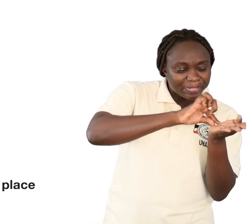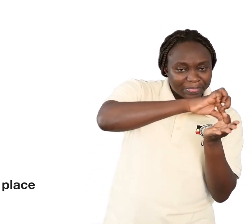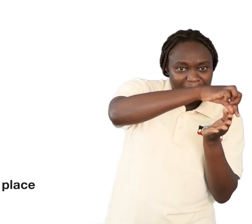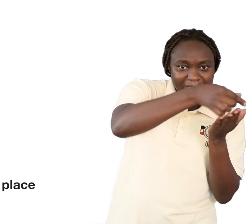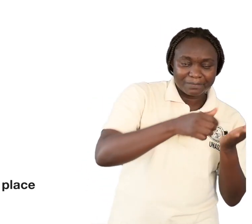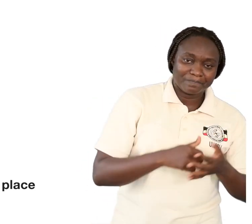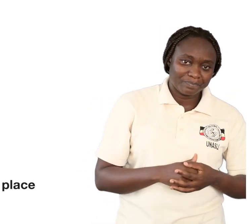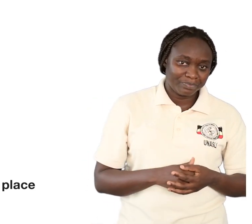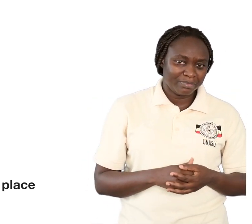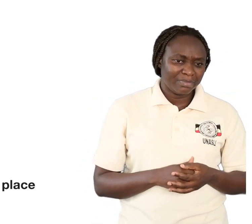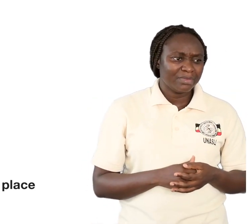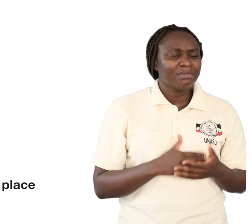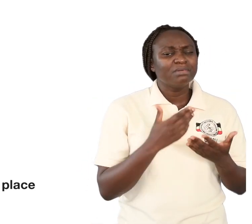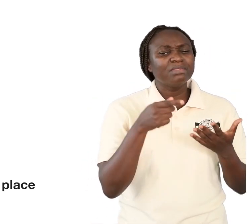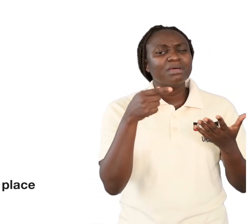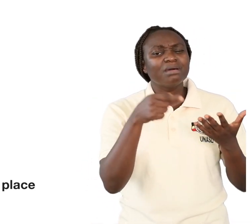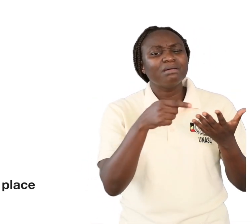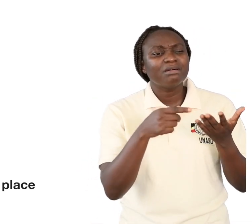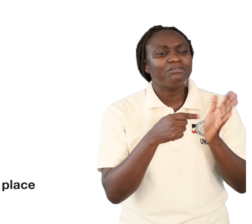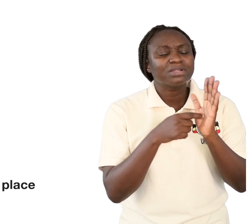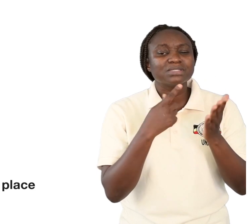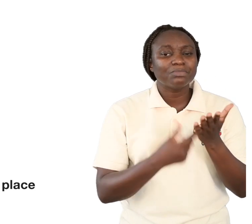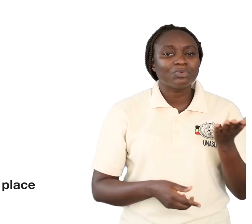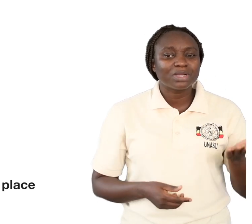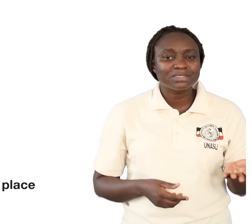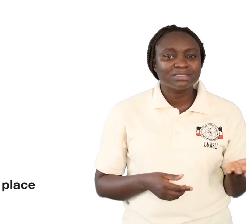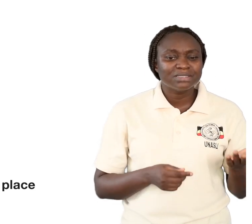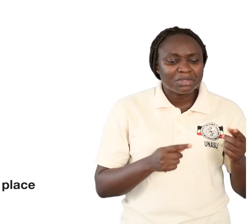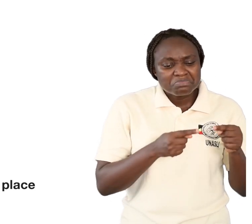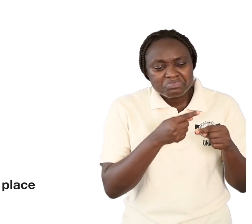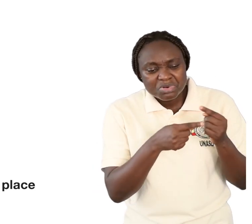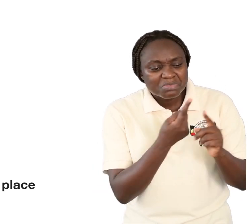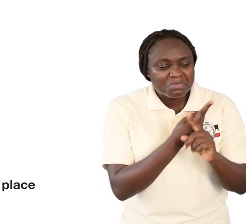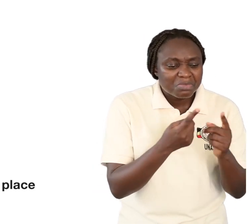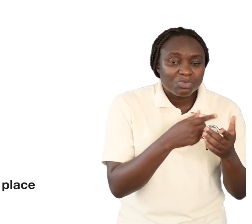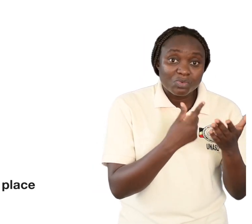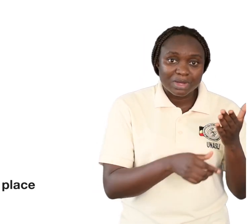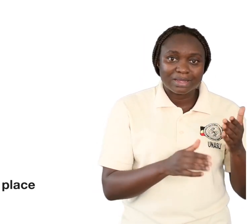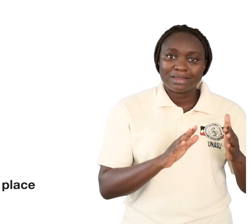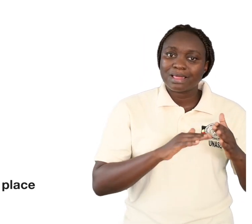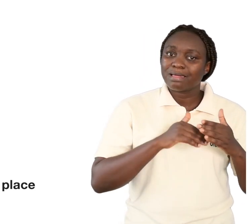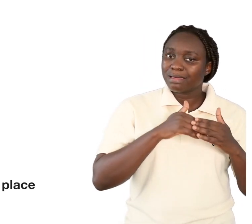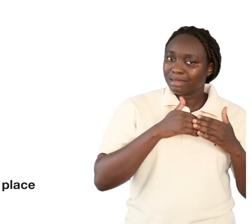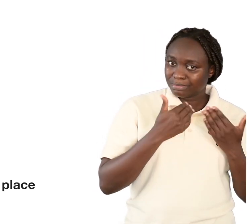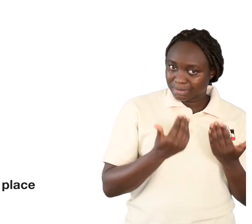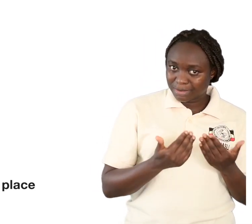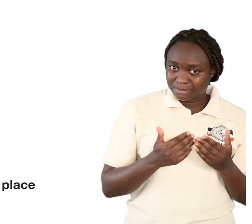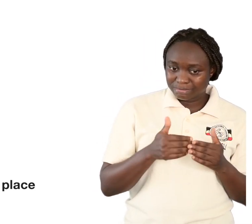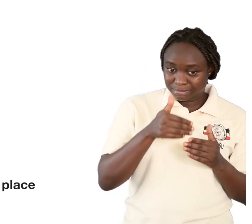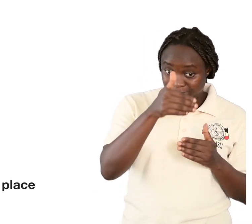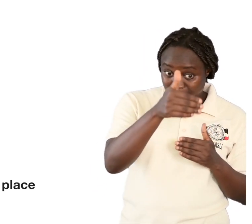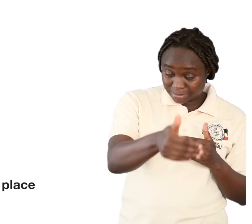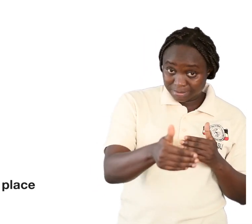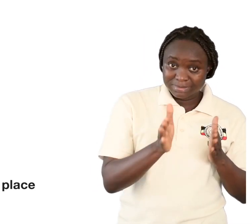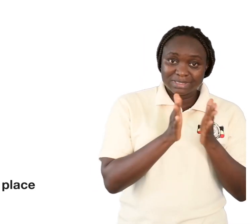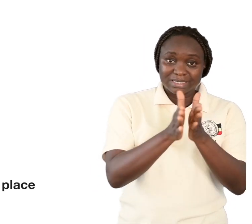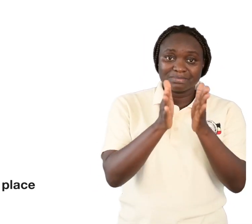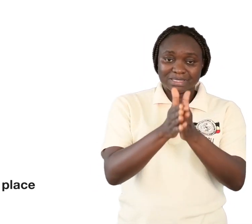And what could those activities be? We will get to that just in the next,